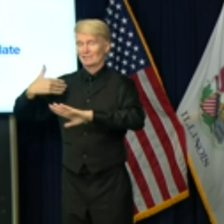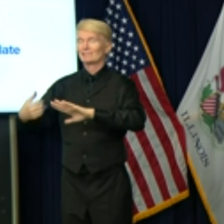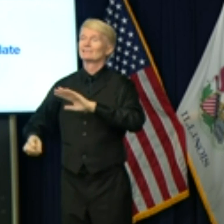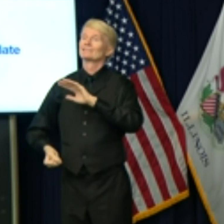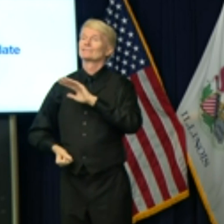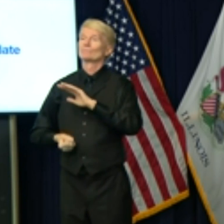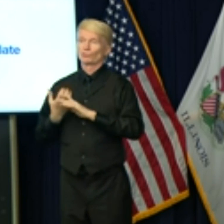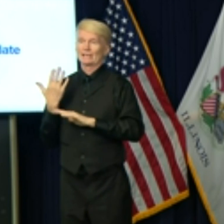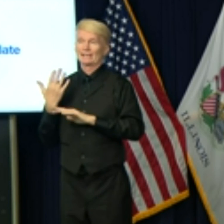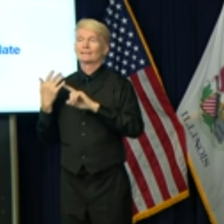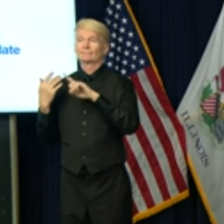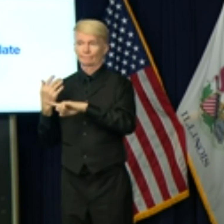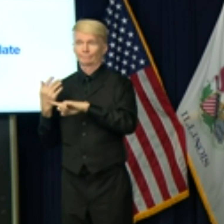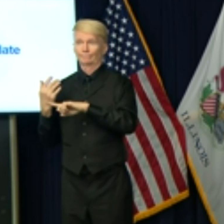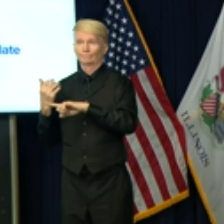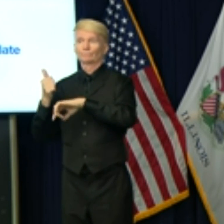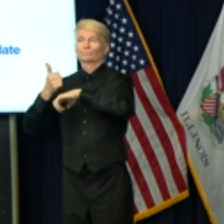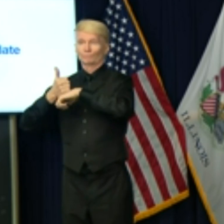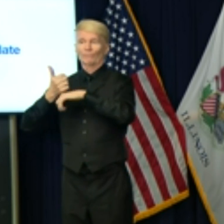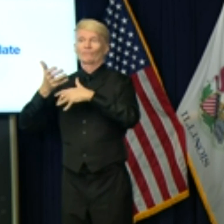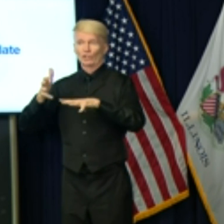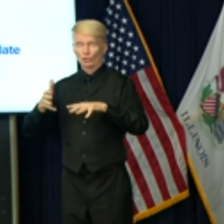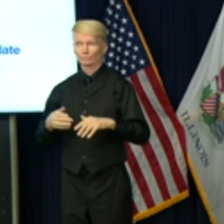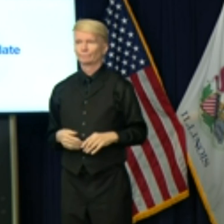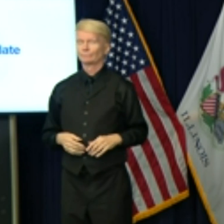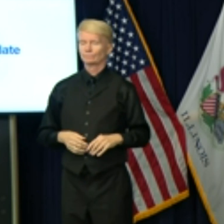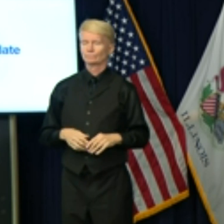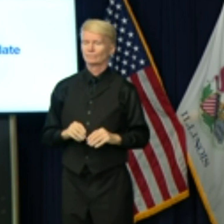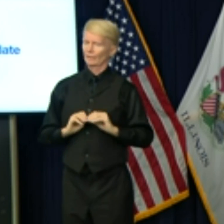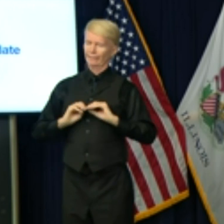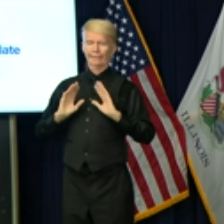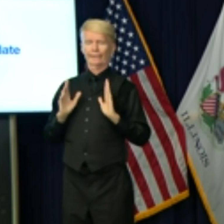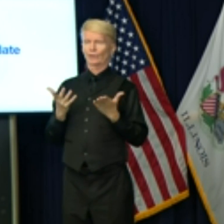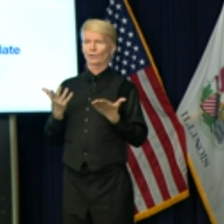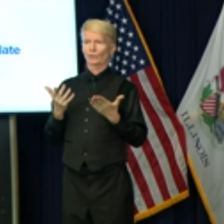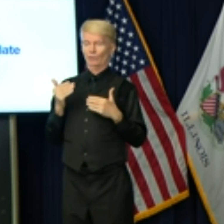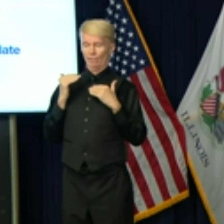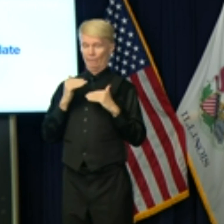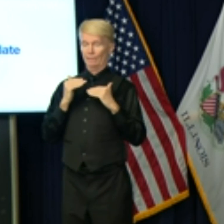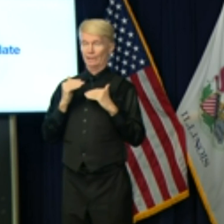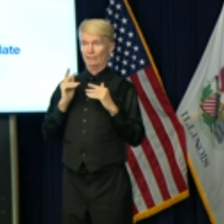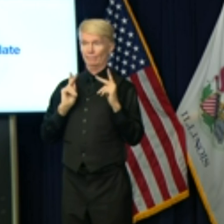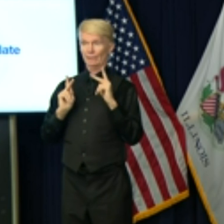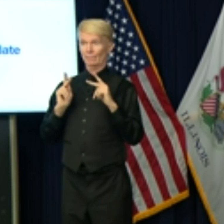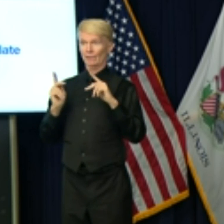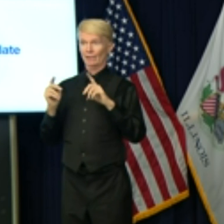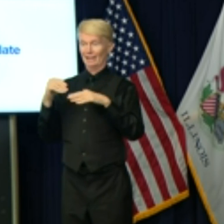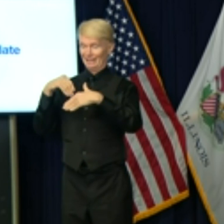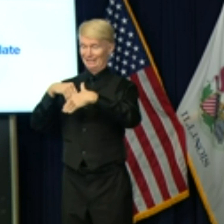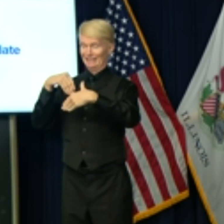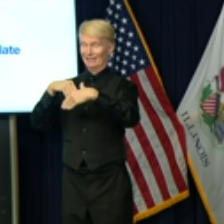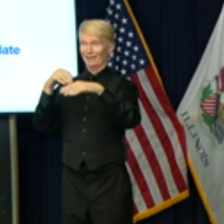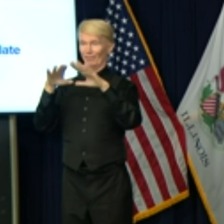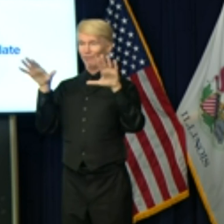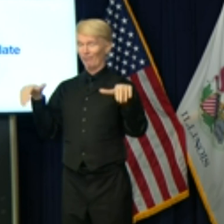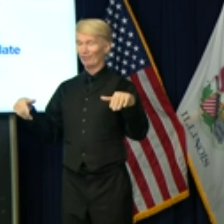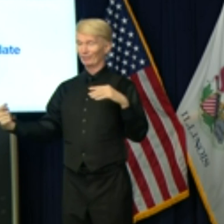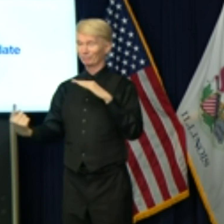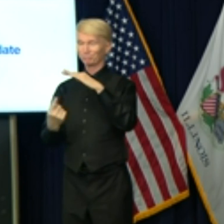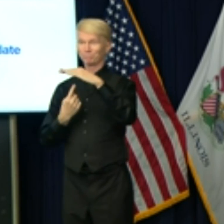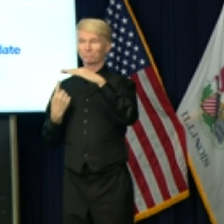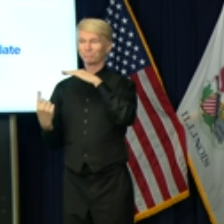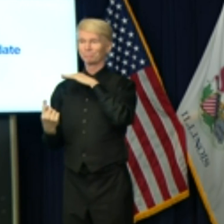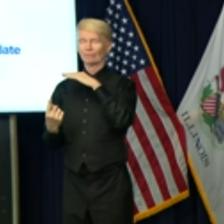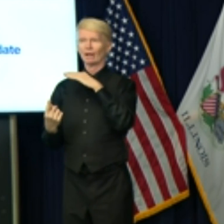it's clear that the limitations on indoor activity works.